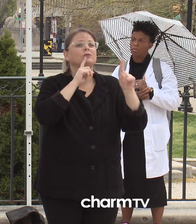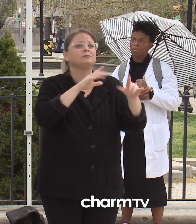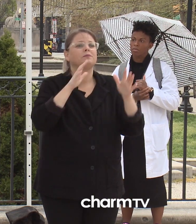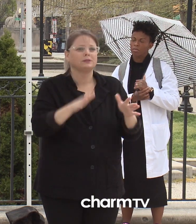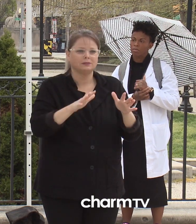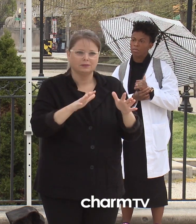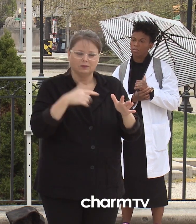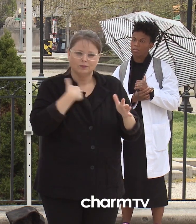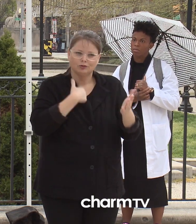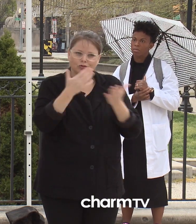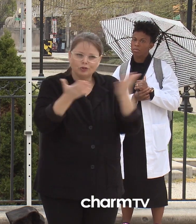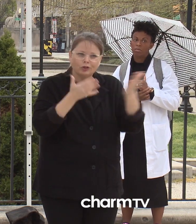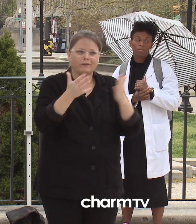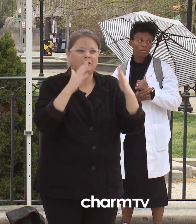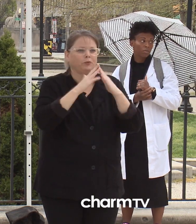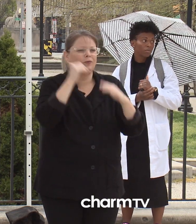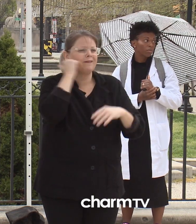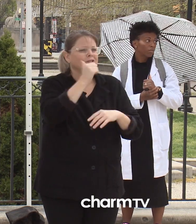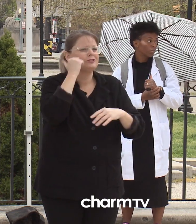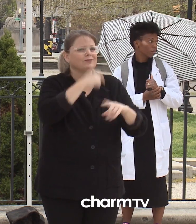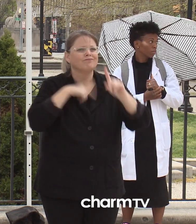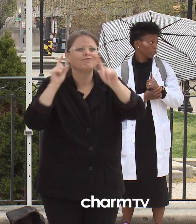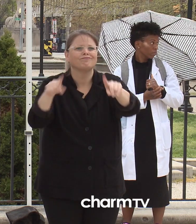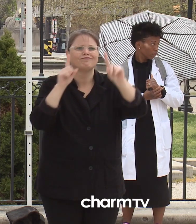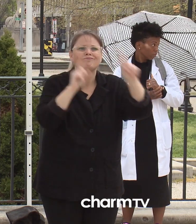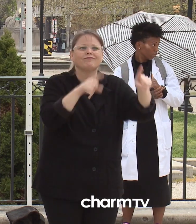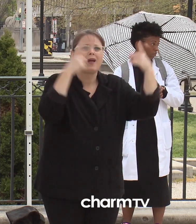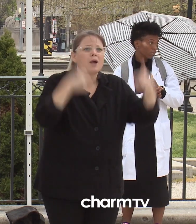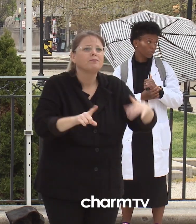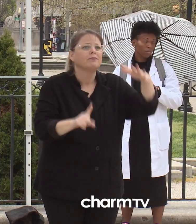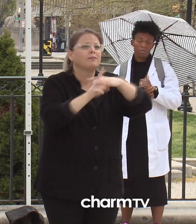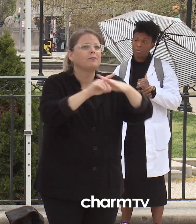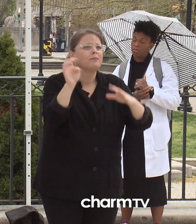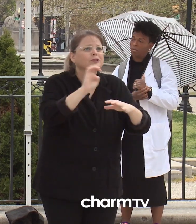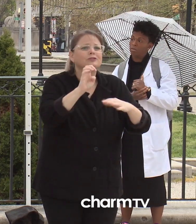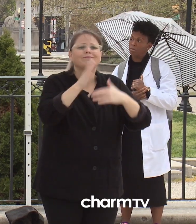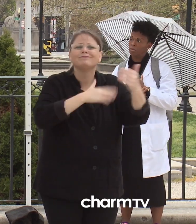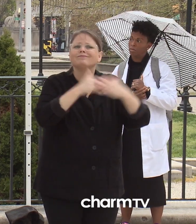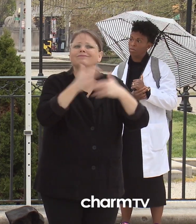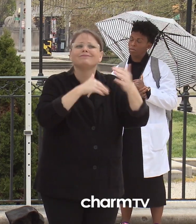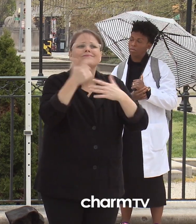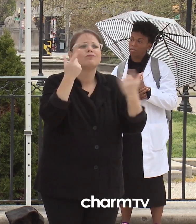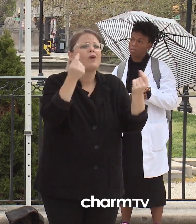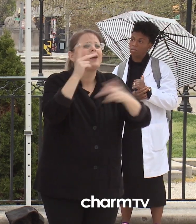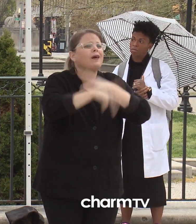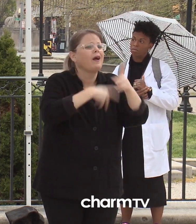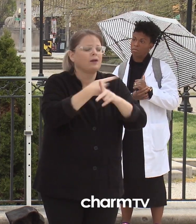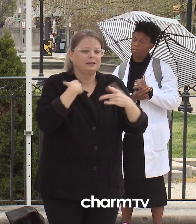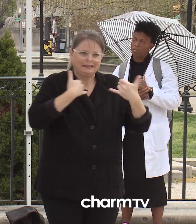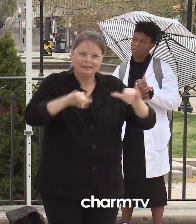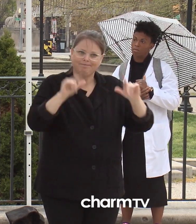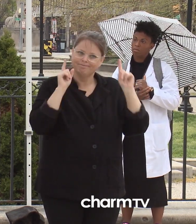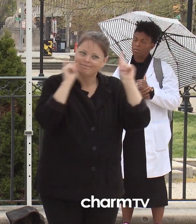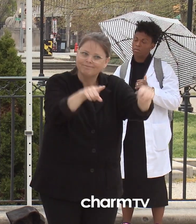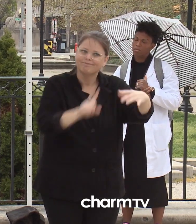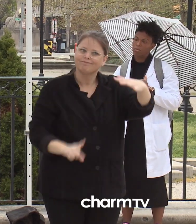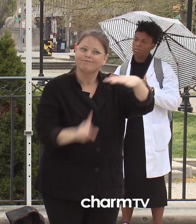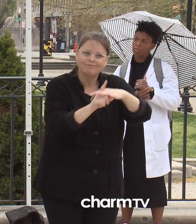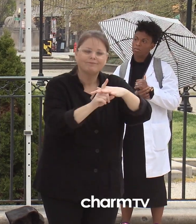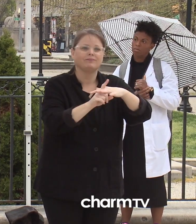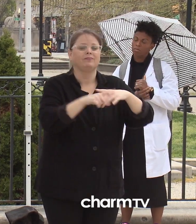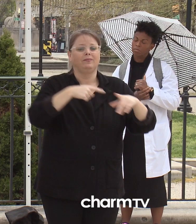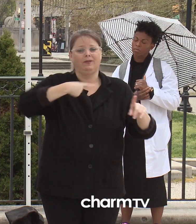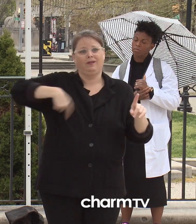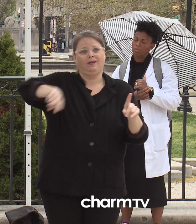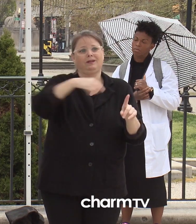daily under any circumstances and in any condition, which consequently makes us more vulnerable to COVID